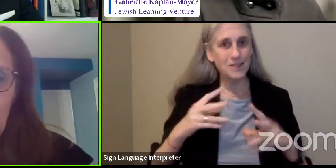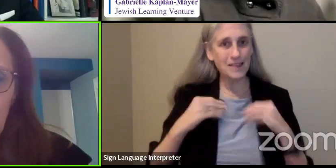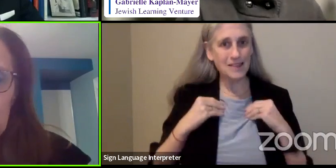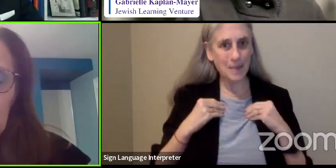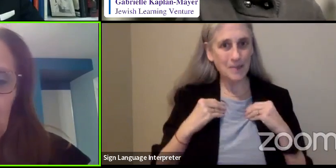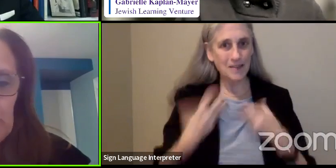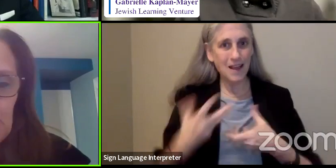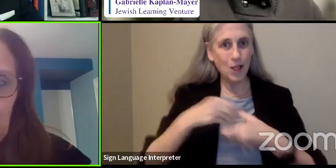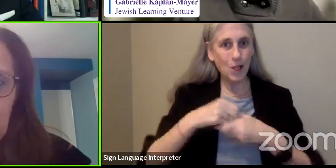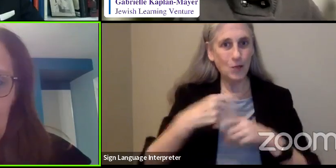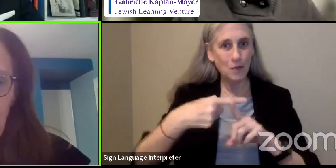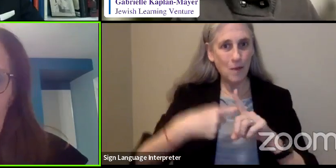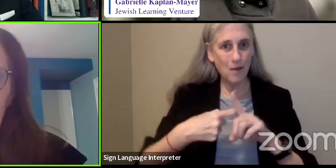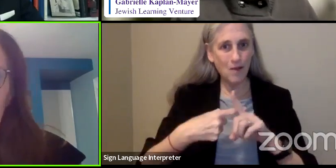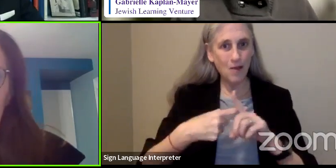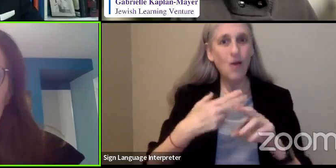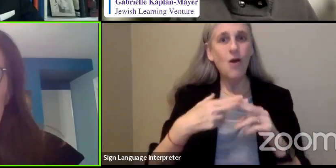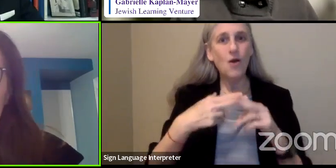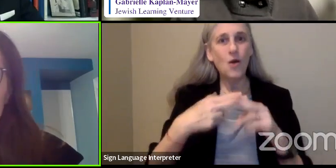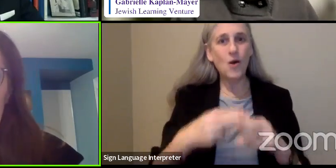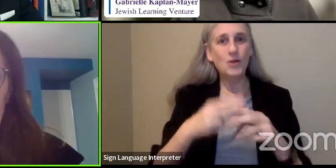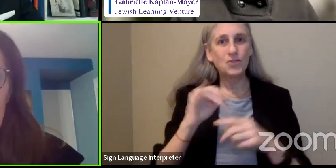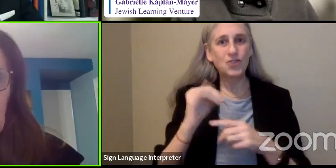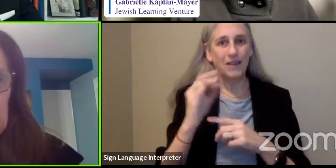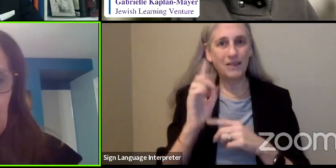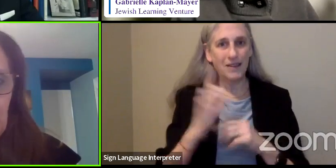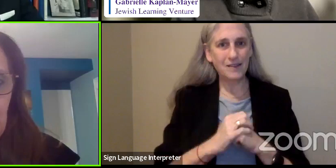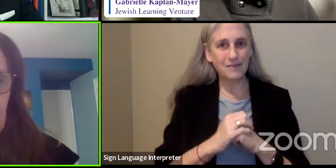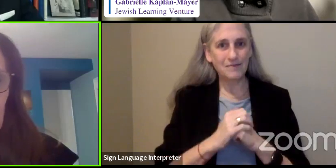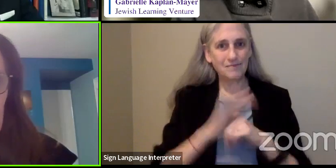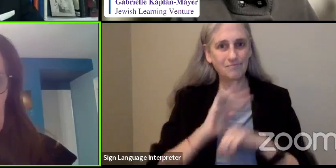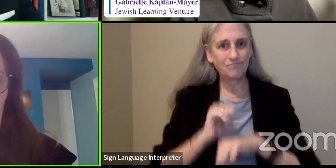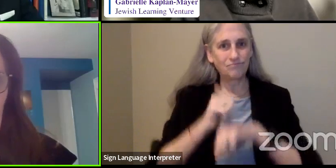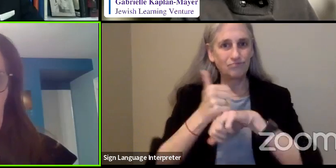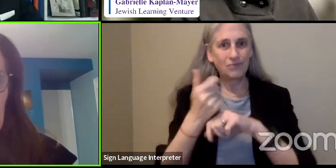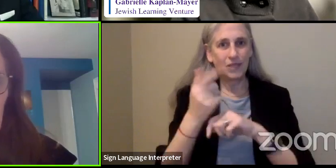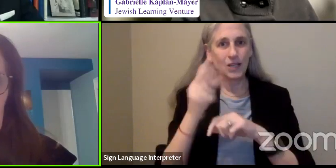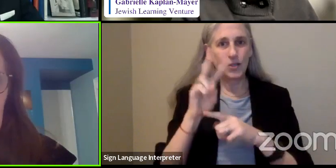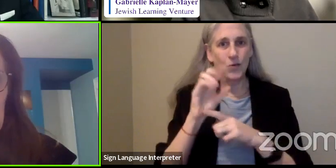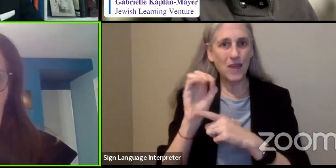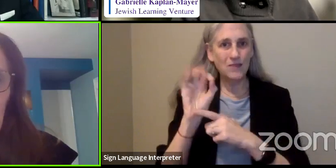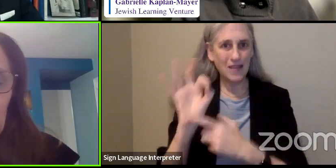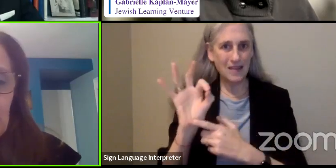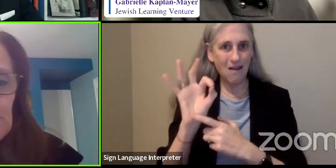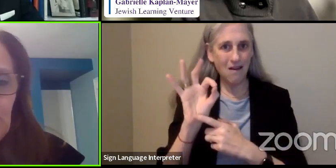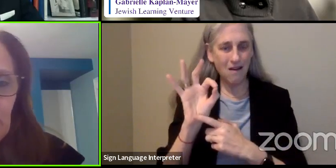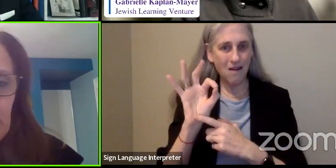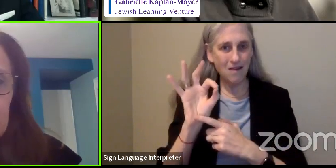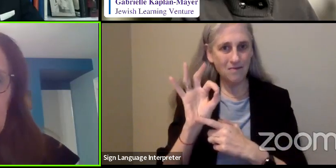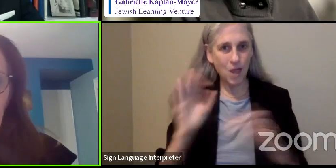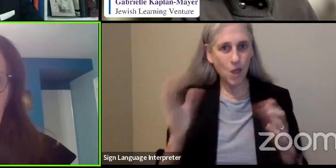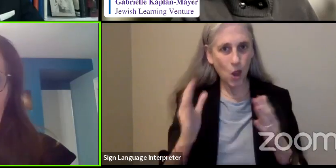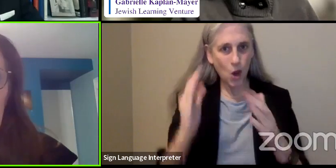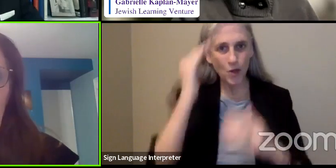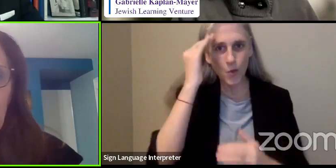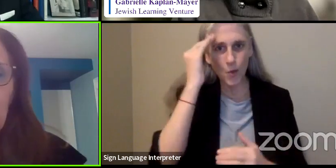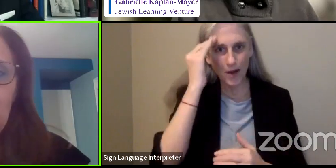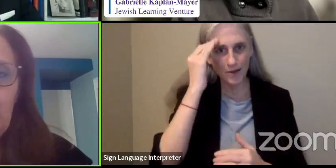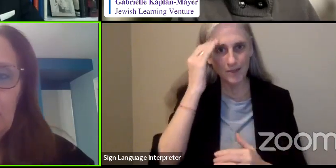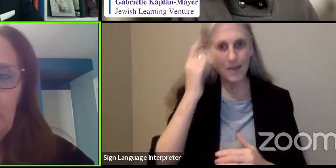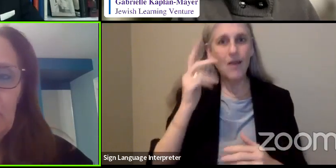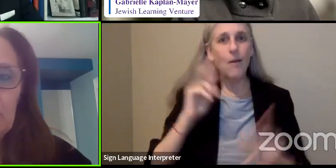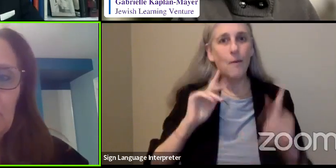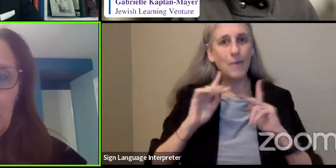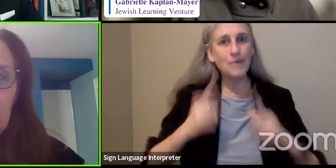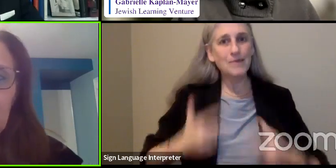Inclusion Month, also known as JDAM. It was founded in 2009 to raise awareness for the lives of people with disabilities and to support